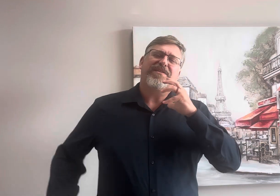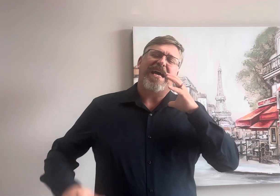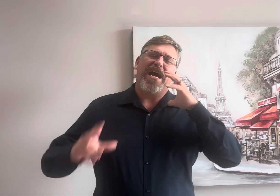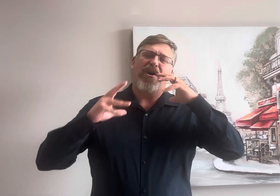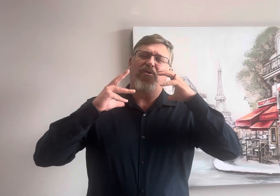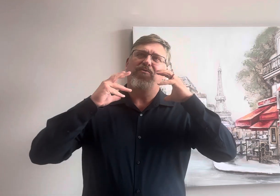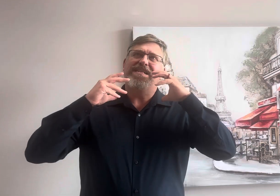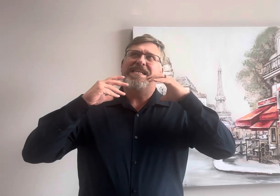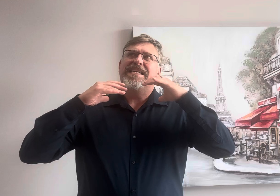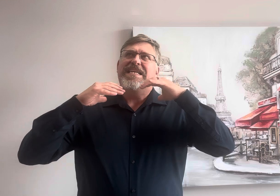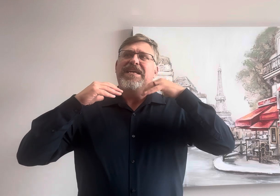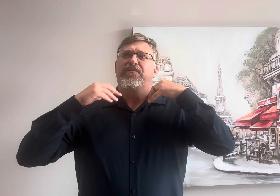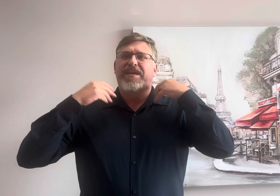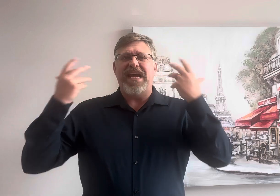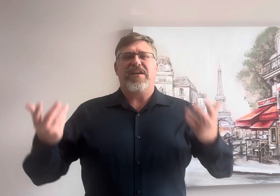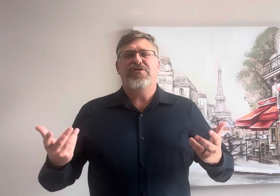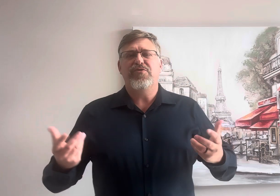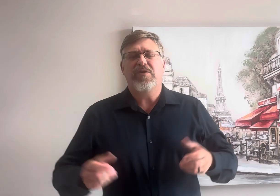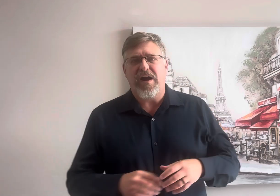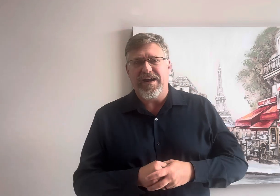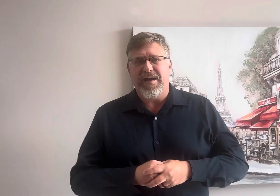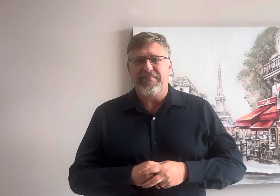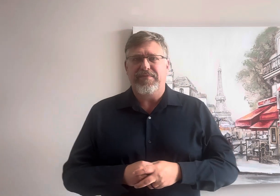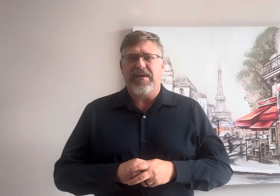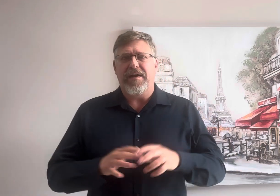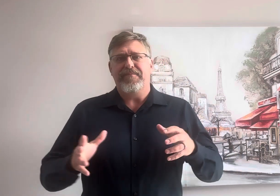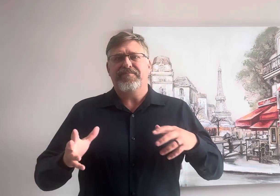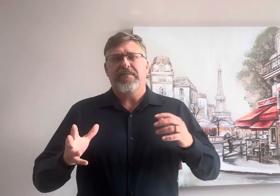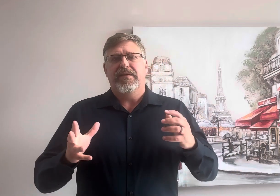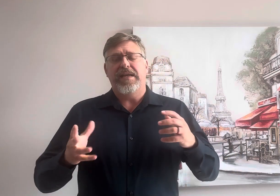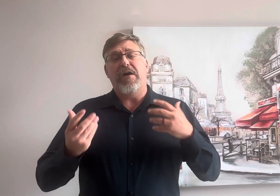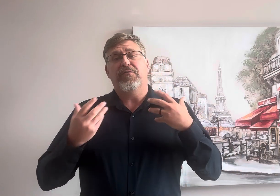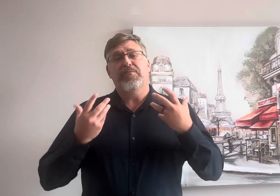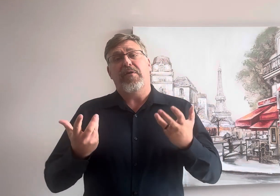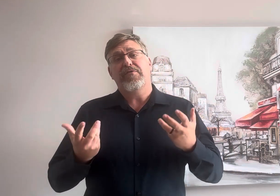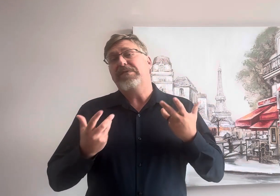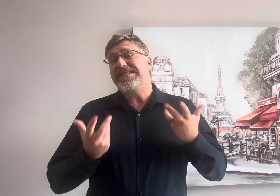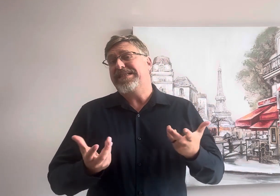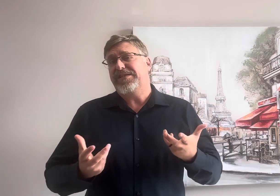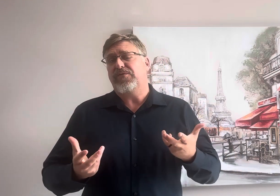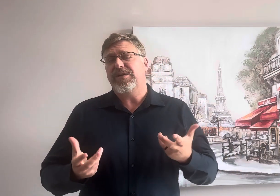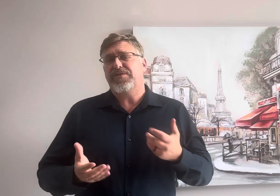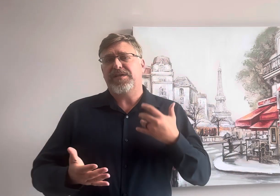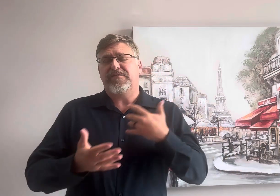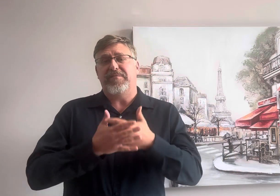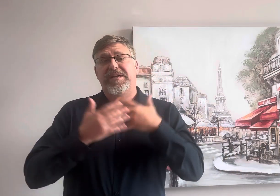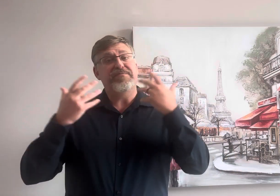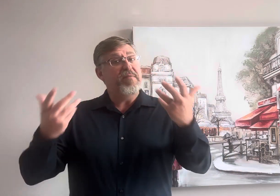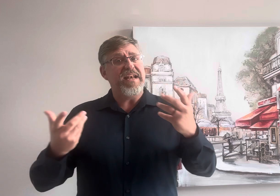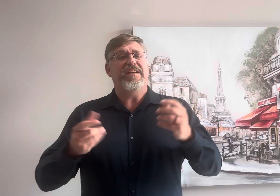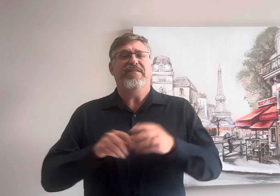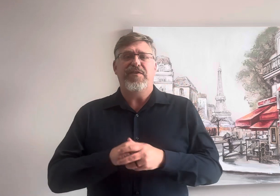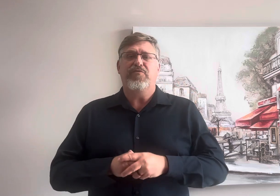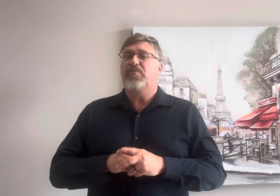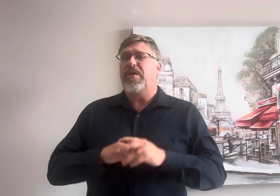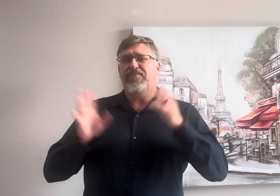how we get too caught up um now part of the reason this is so interesting for me is many of you grew up